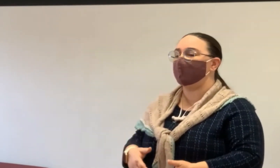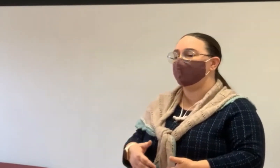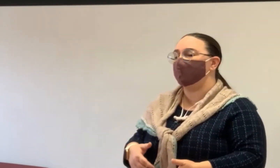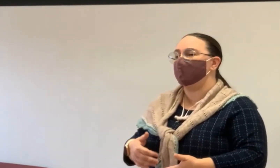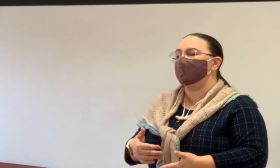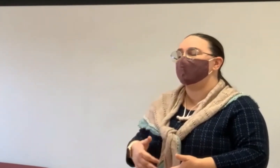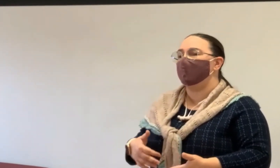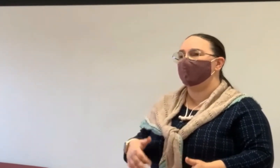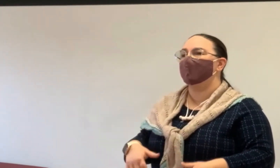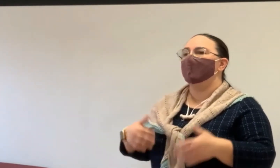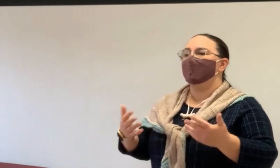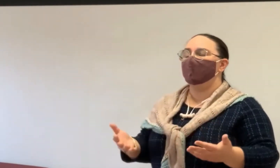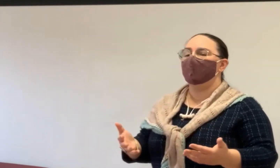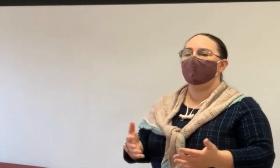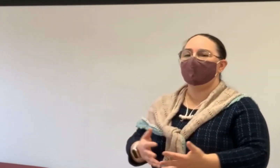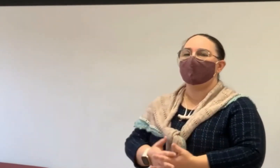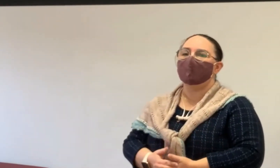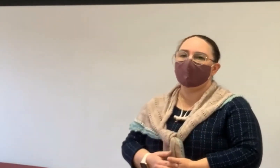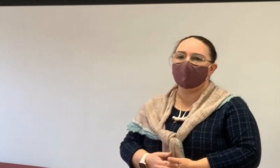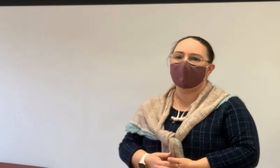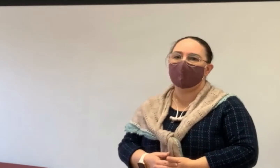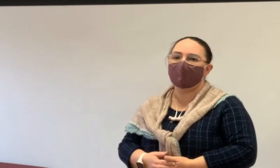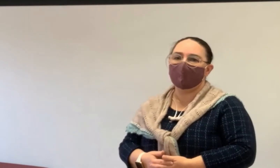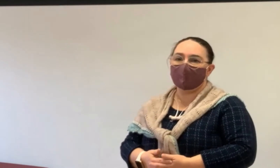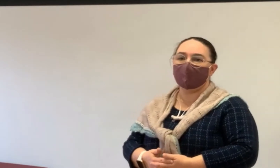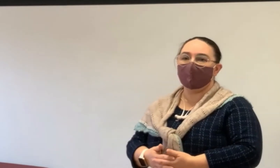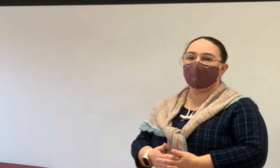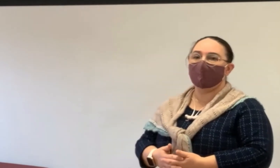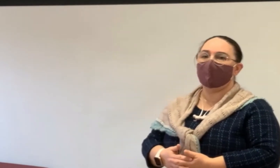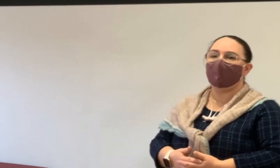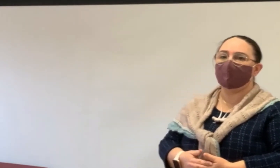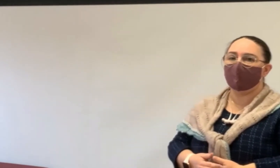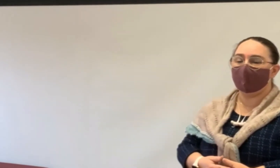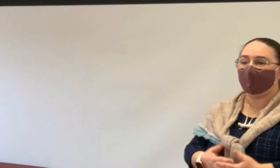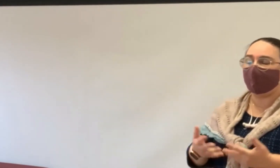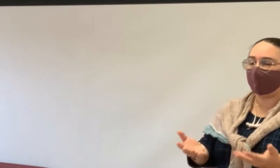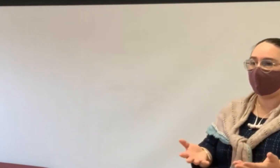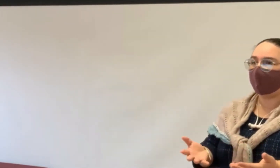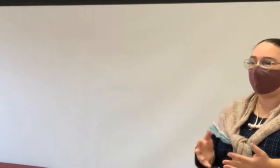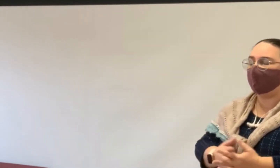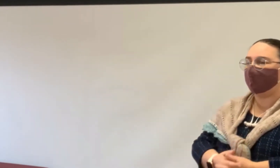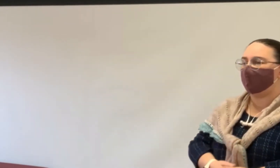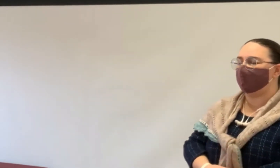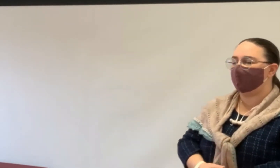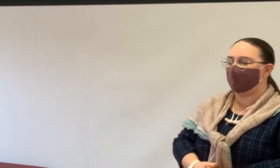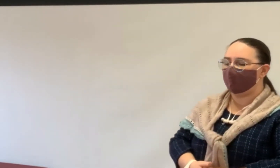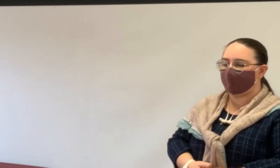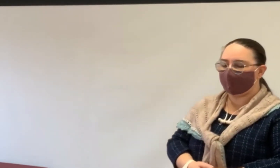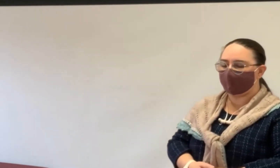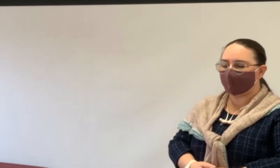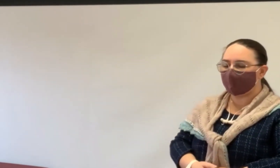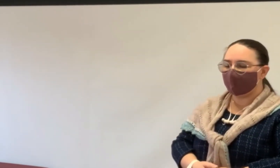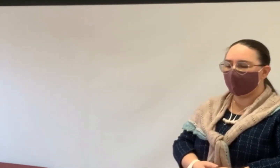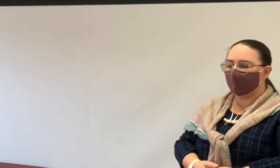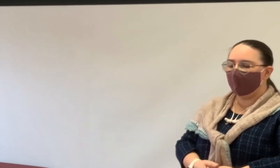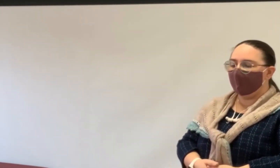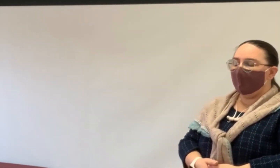value of your house. If you were to sell it, it's going to be more expensive than you think as well, but that can work in your favor if you're the owner.